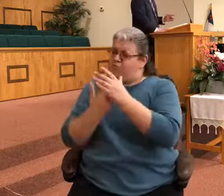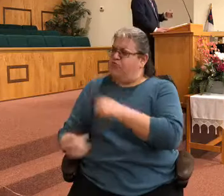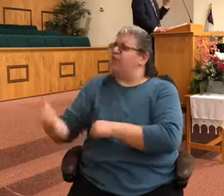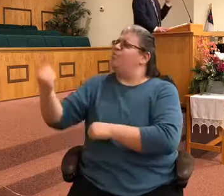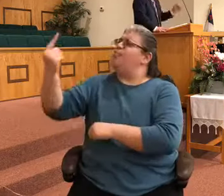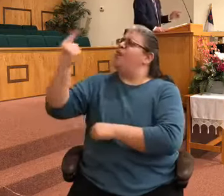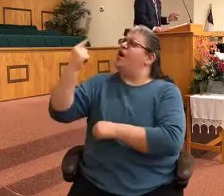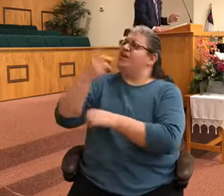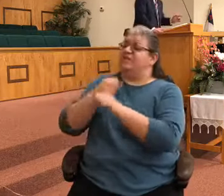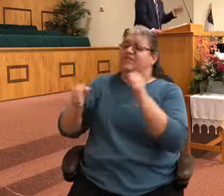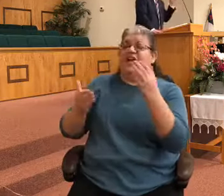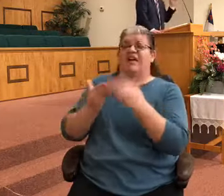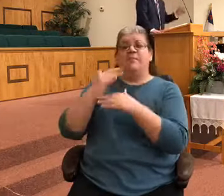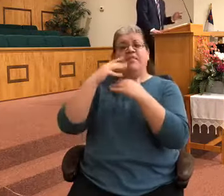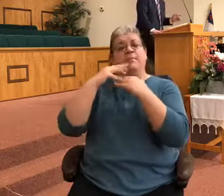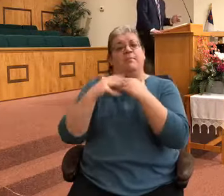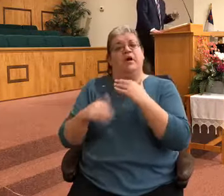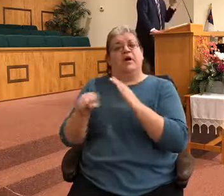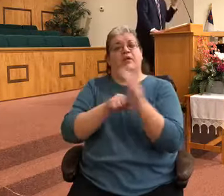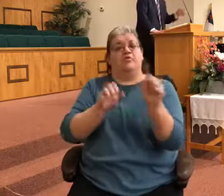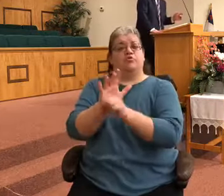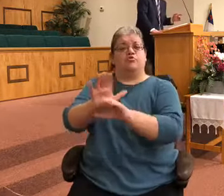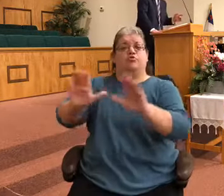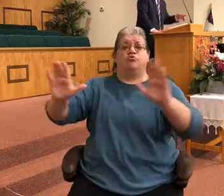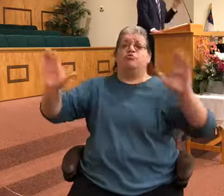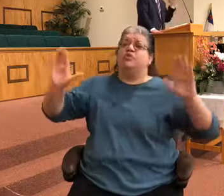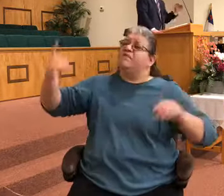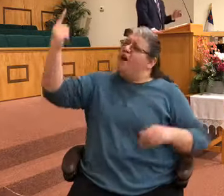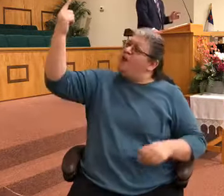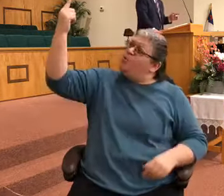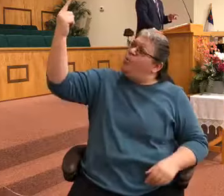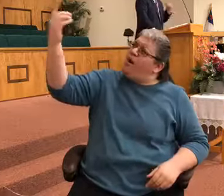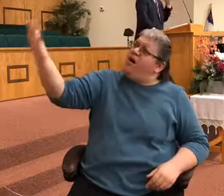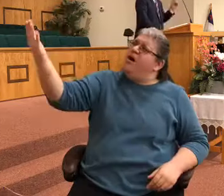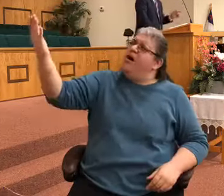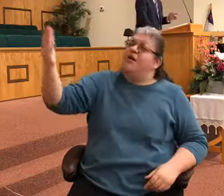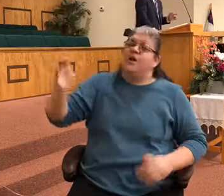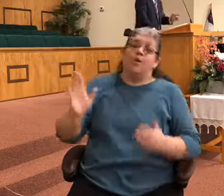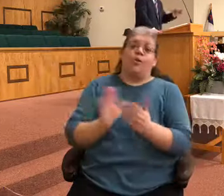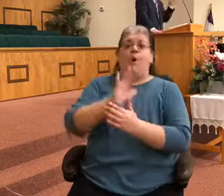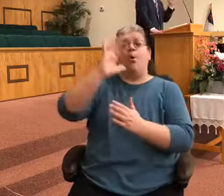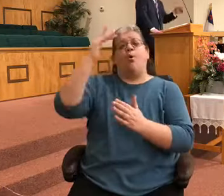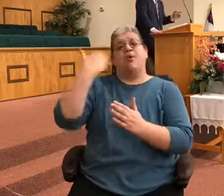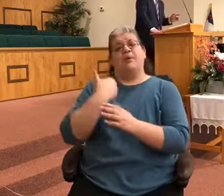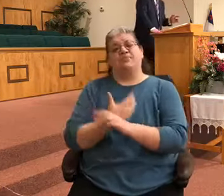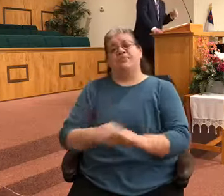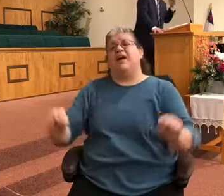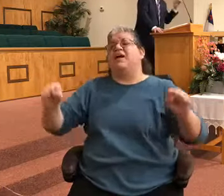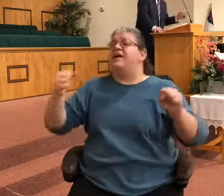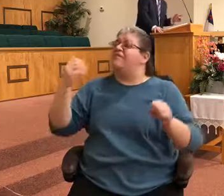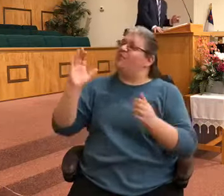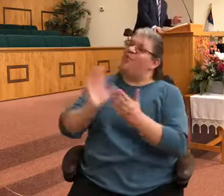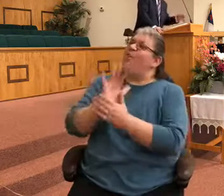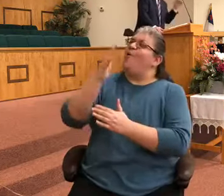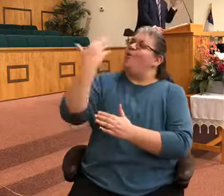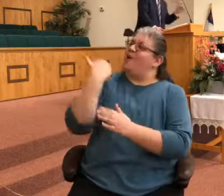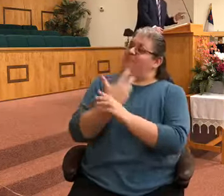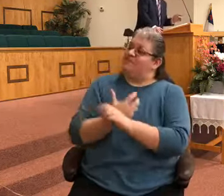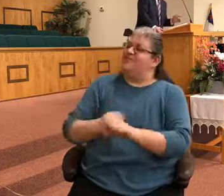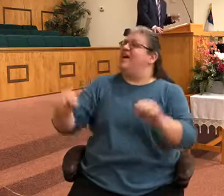blood of the crucify one glory I'm saved glory I'm saved my sins are all